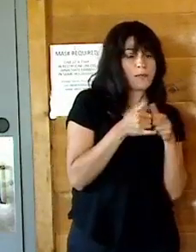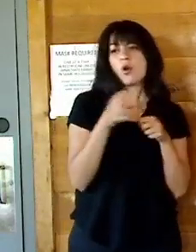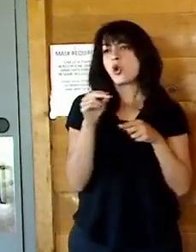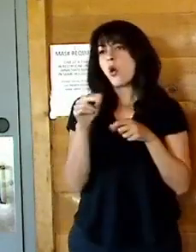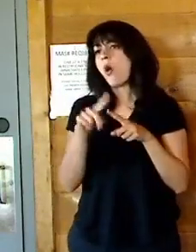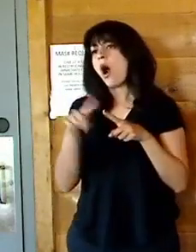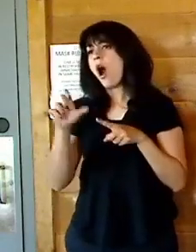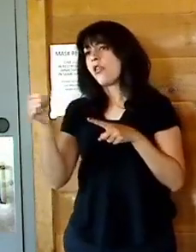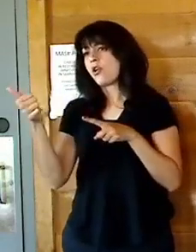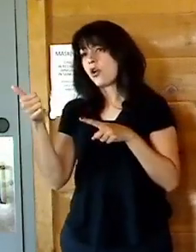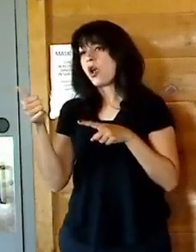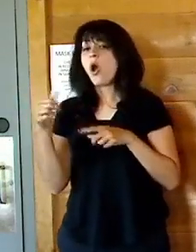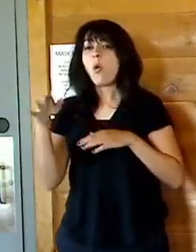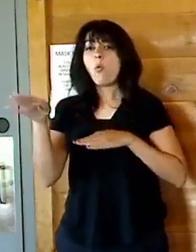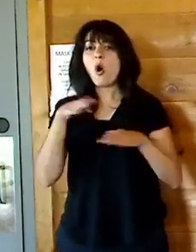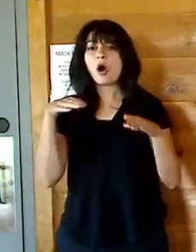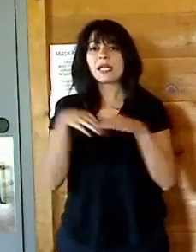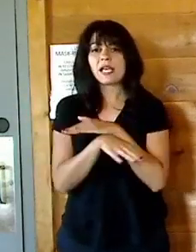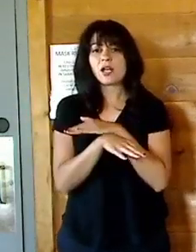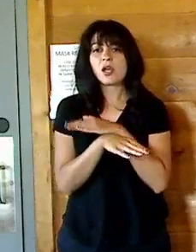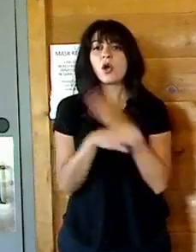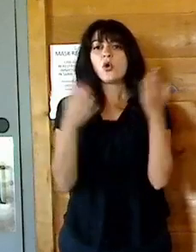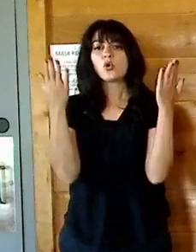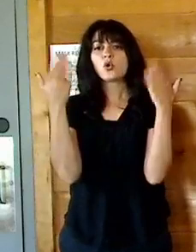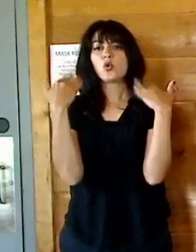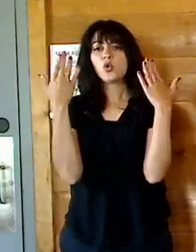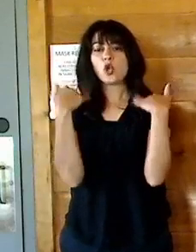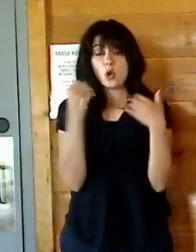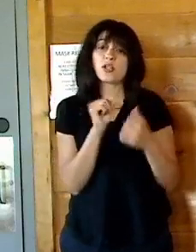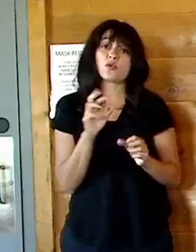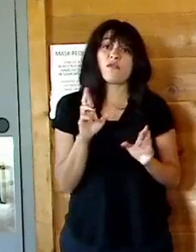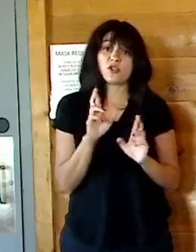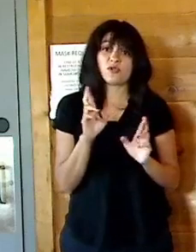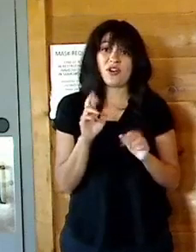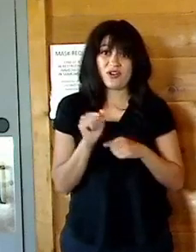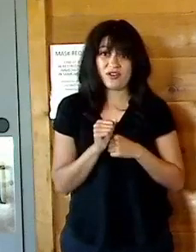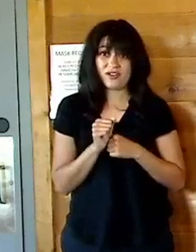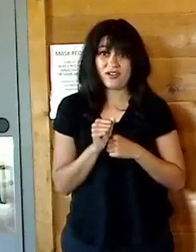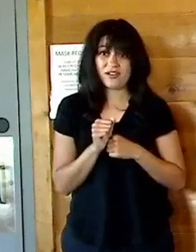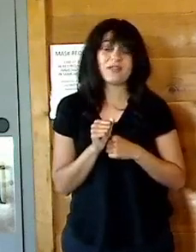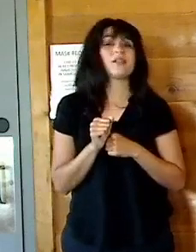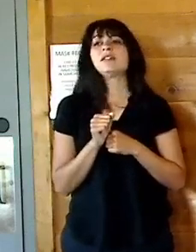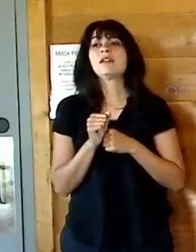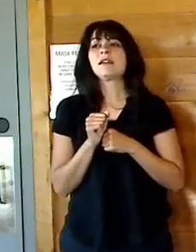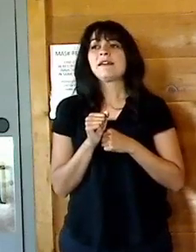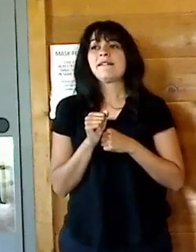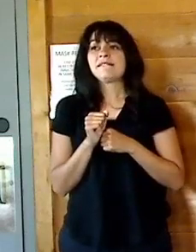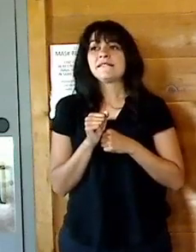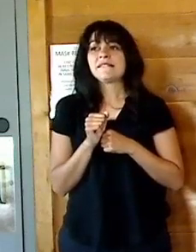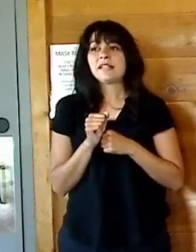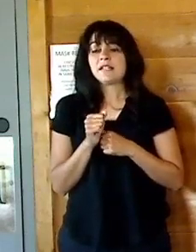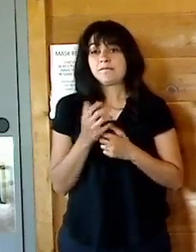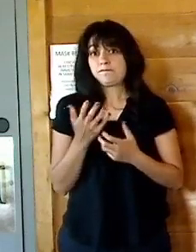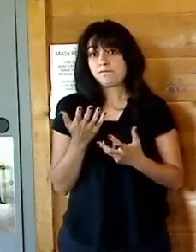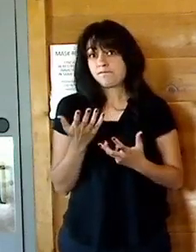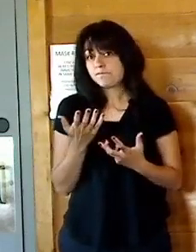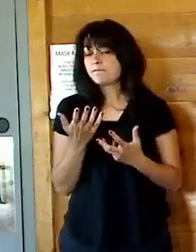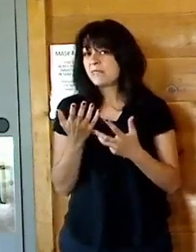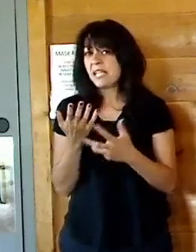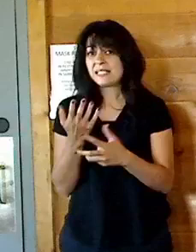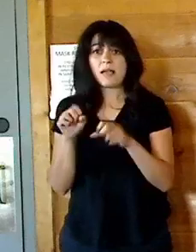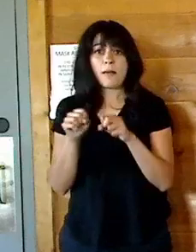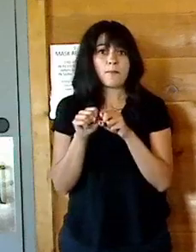It is a walk-in pool. So it's not freezer, but regular refrigeration. And it has